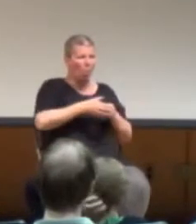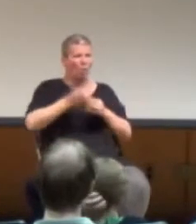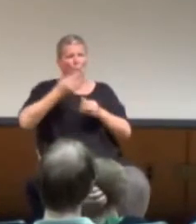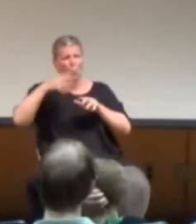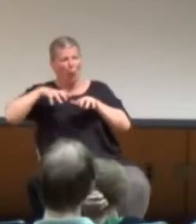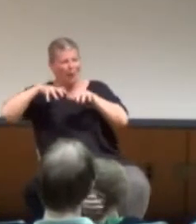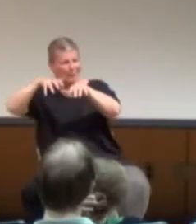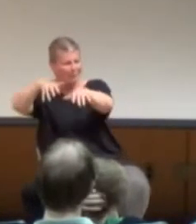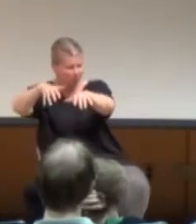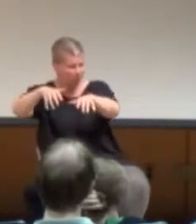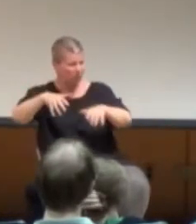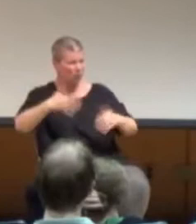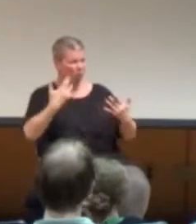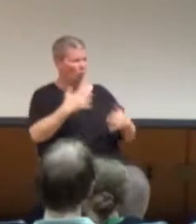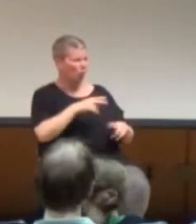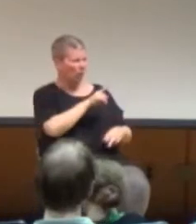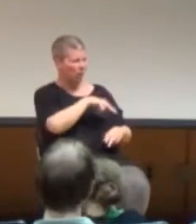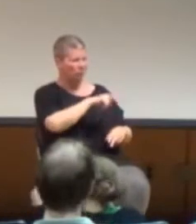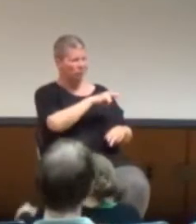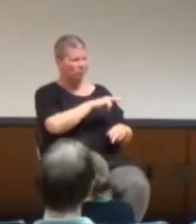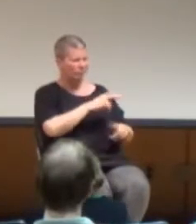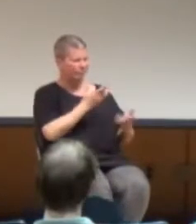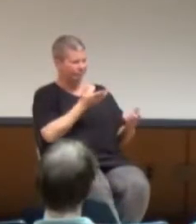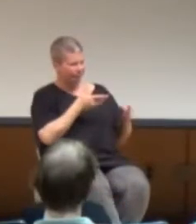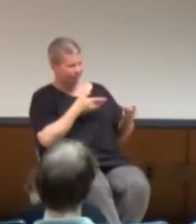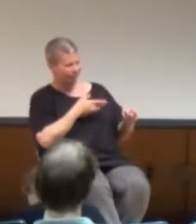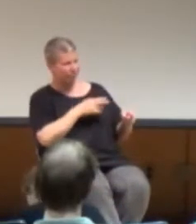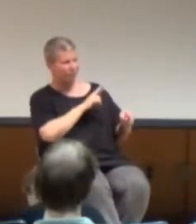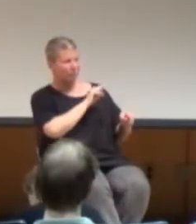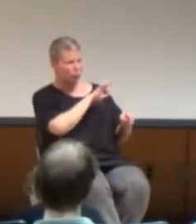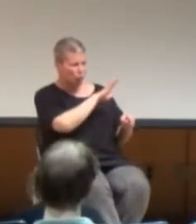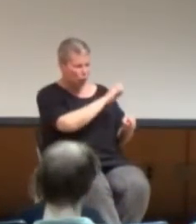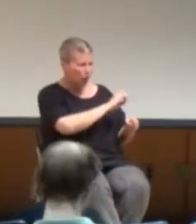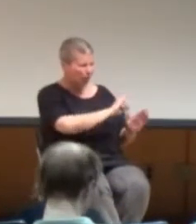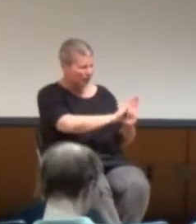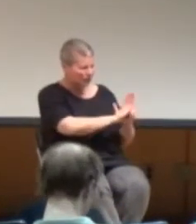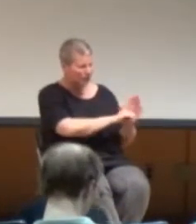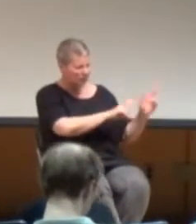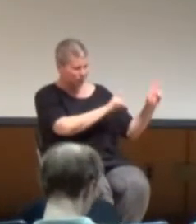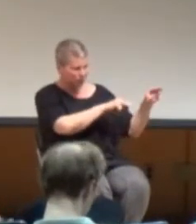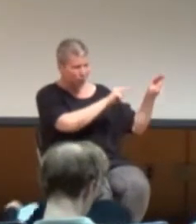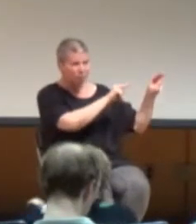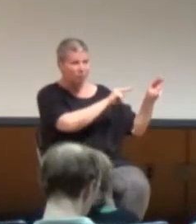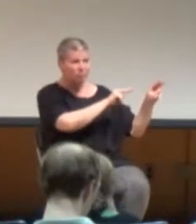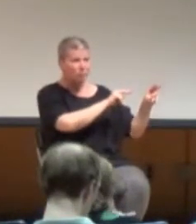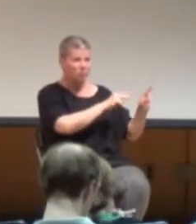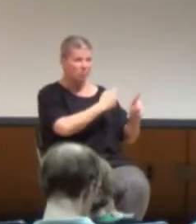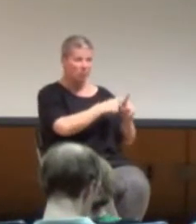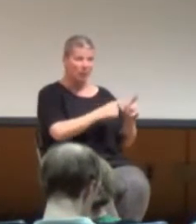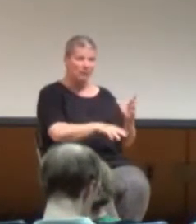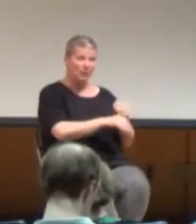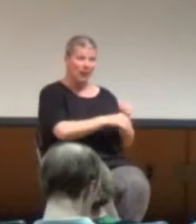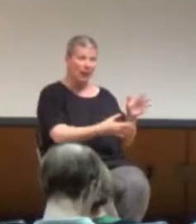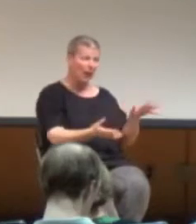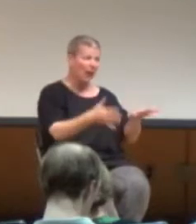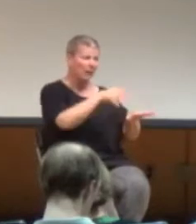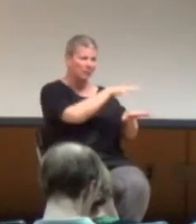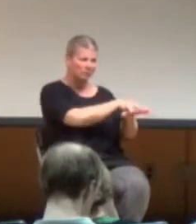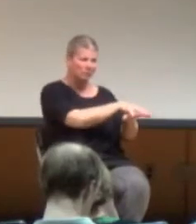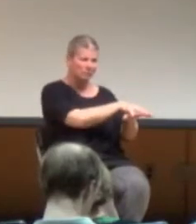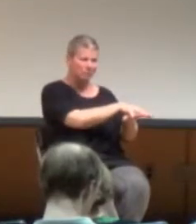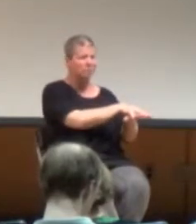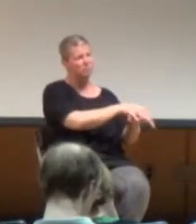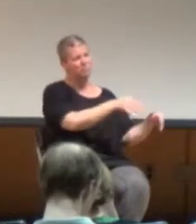marginalized for a racial issue, then being another kind of population that is also